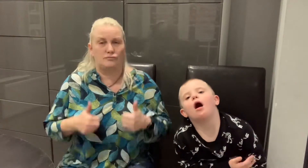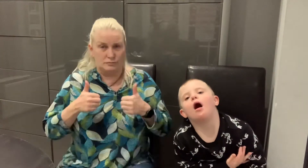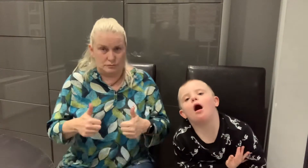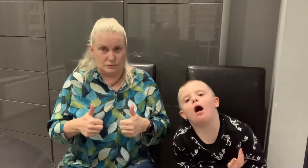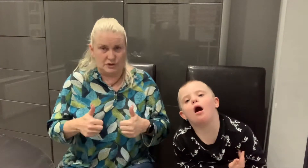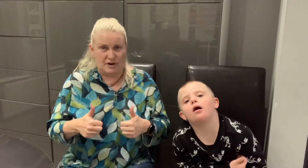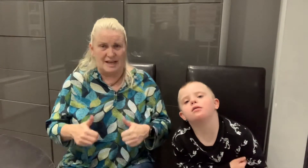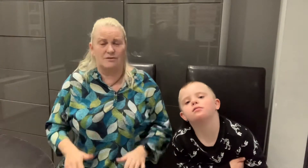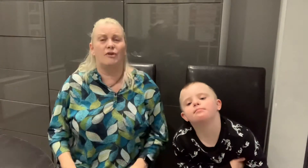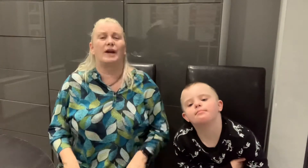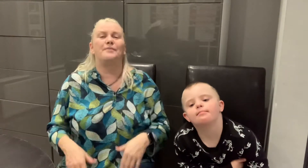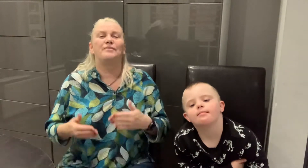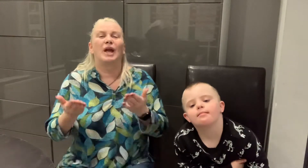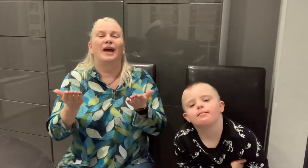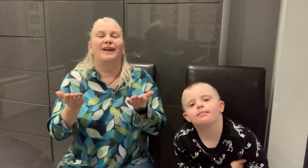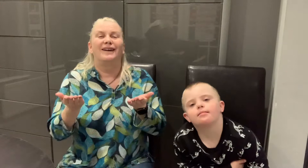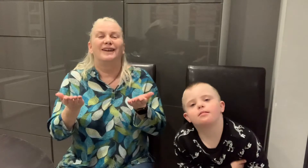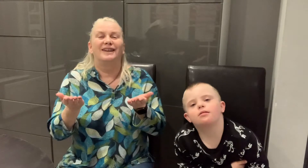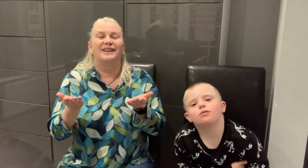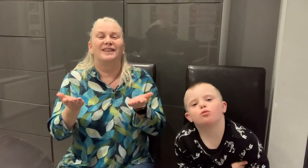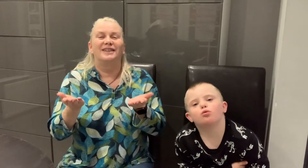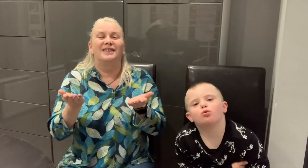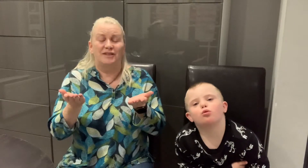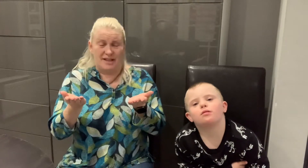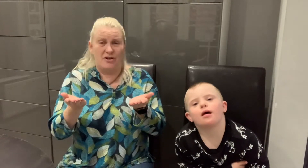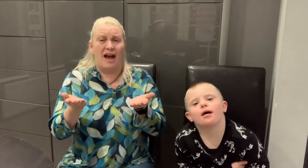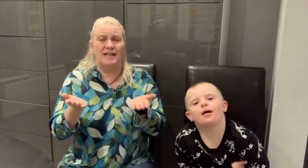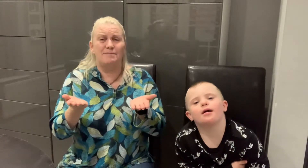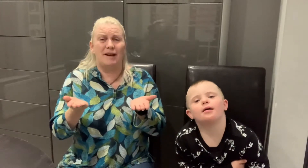Great, right. Let's see your hands, please.